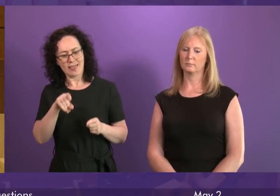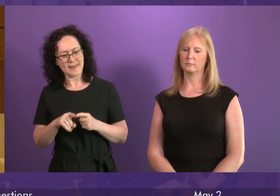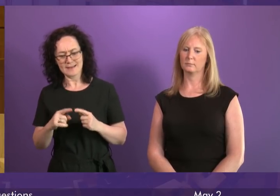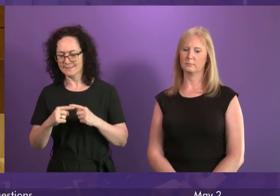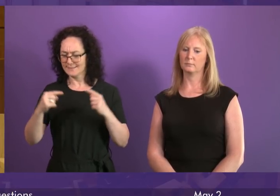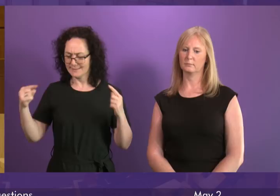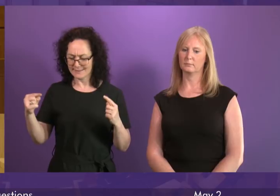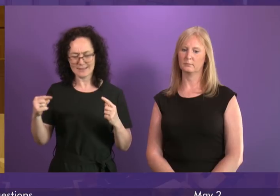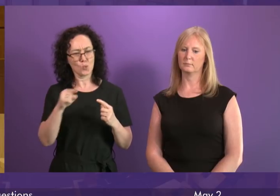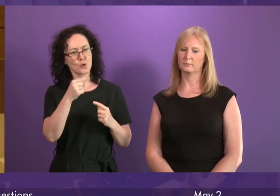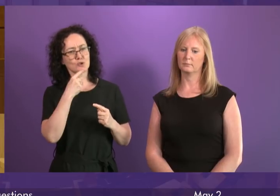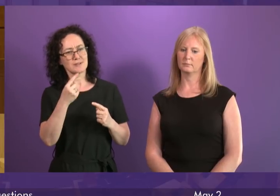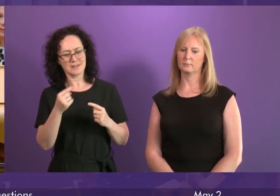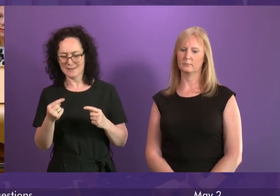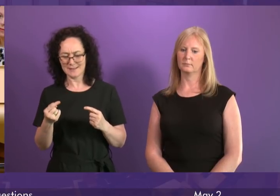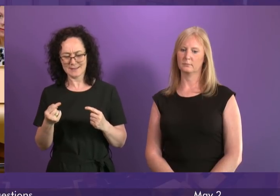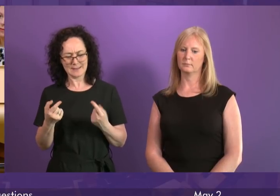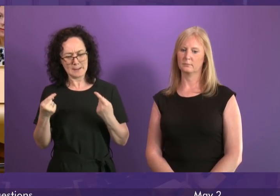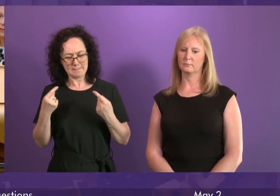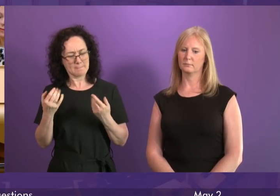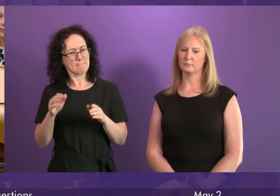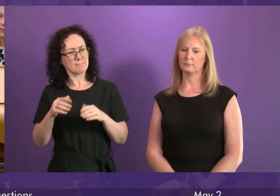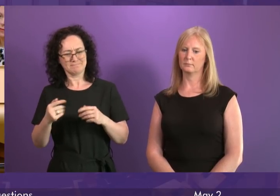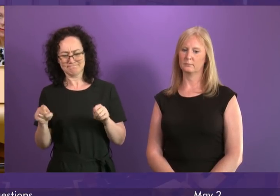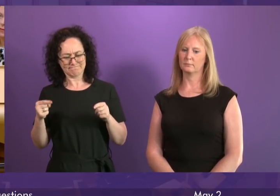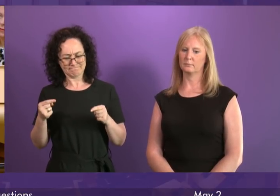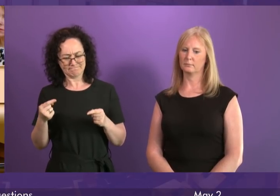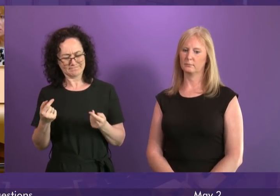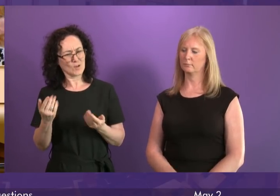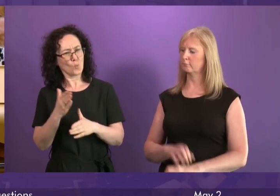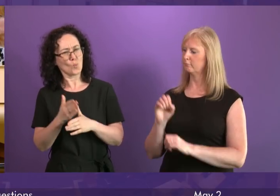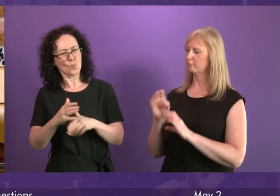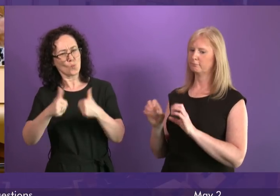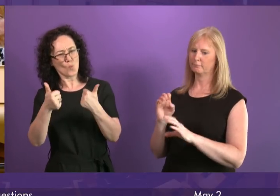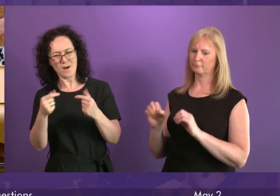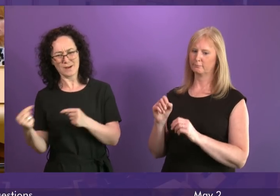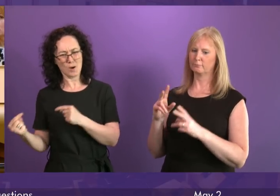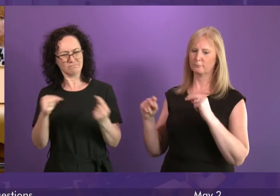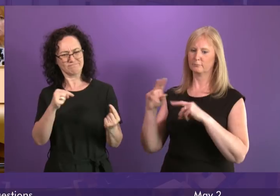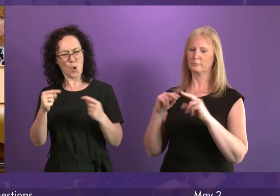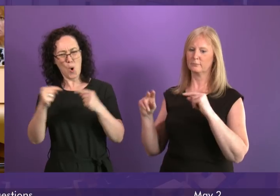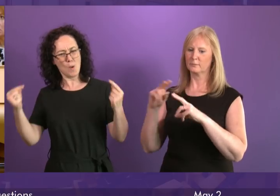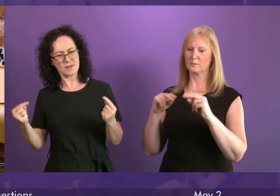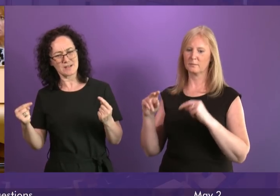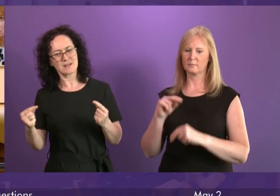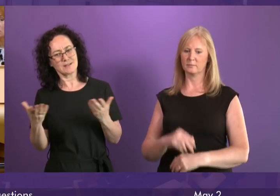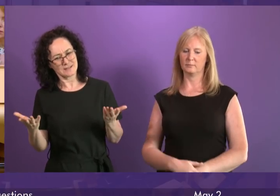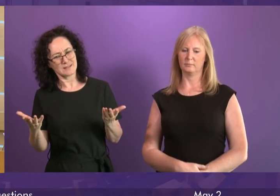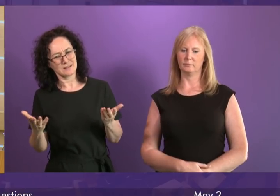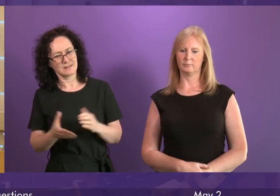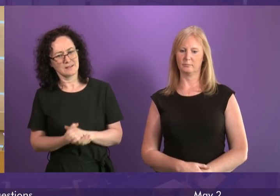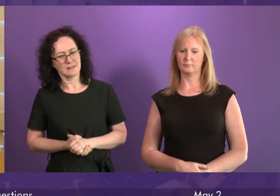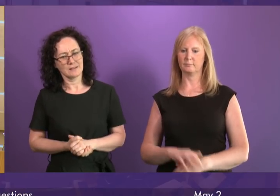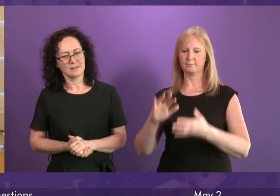at the heart of Labour's position and until they sort that out they might lack the credibility to ask the kind of questions that Neil Finlay has just